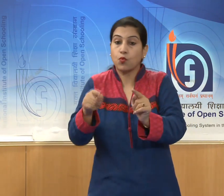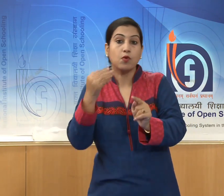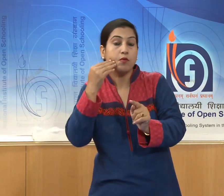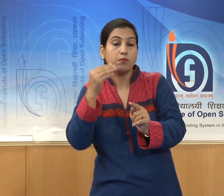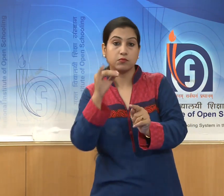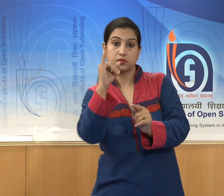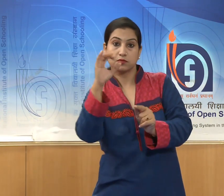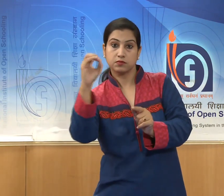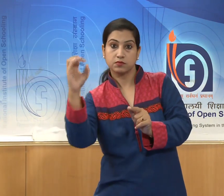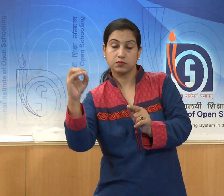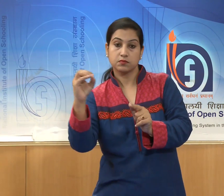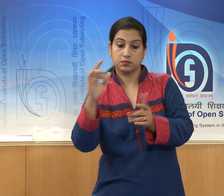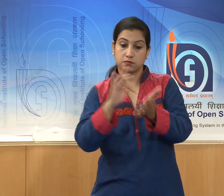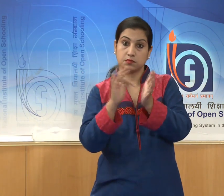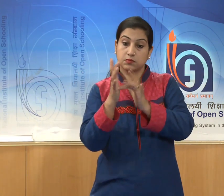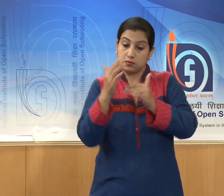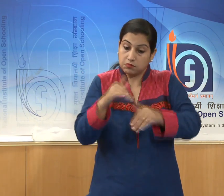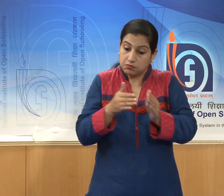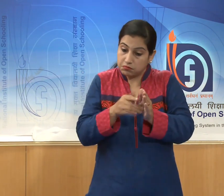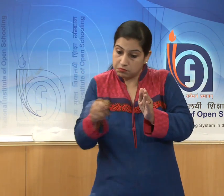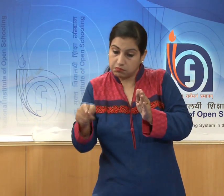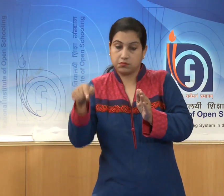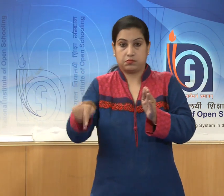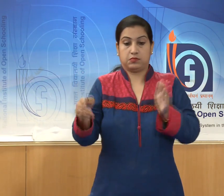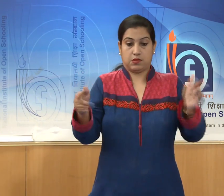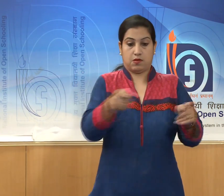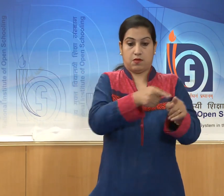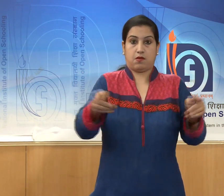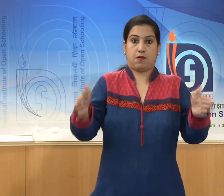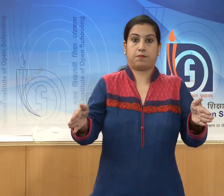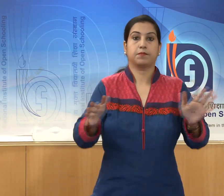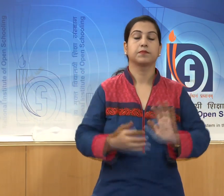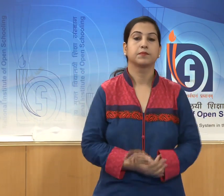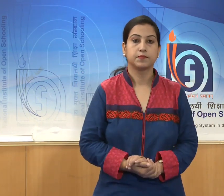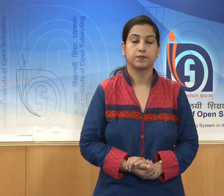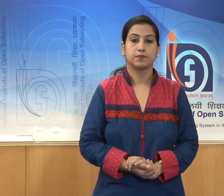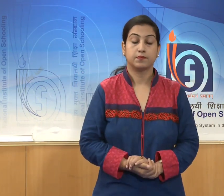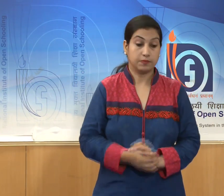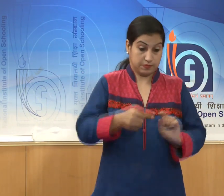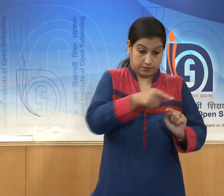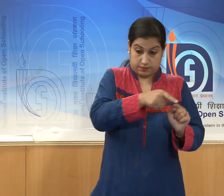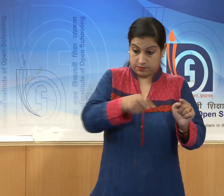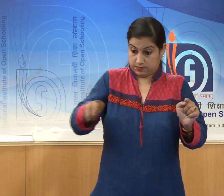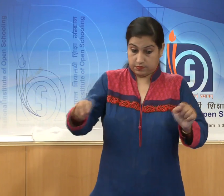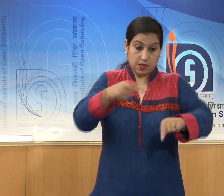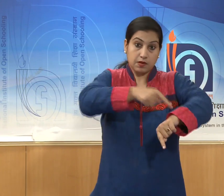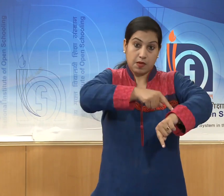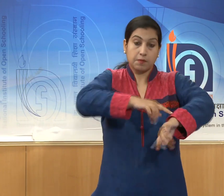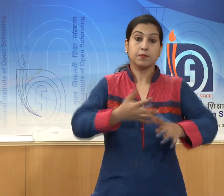CE. From Indus Valley Civilization,